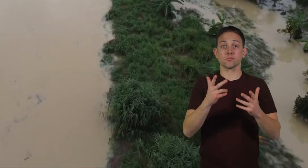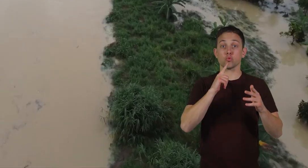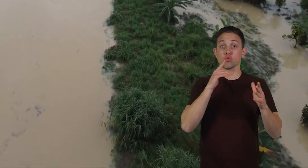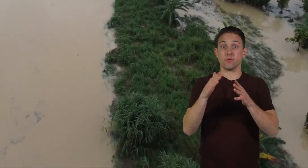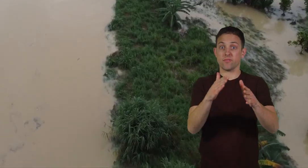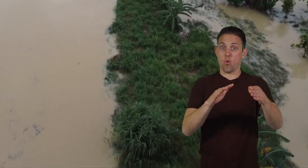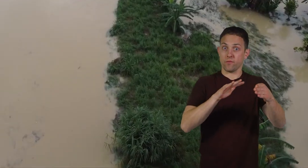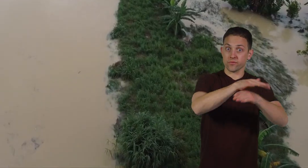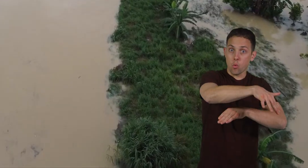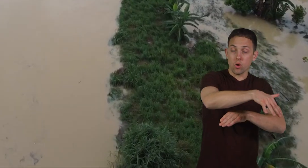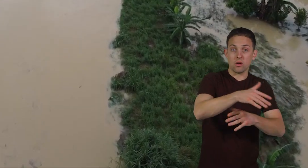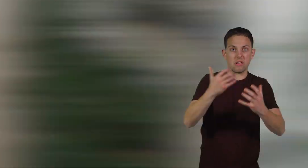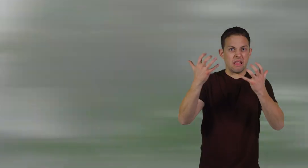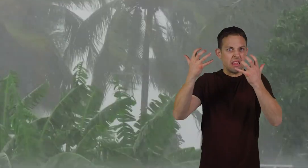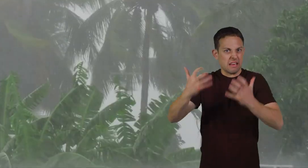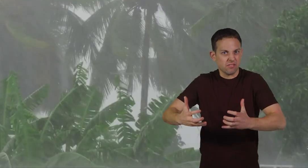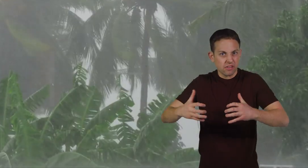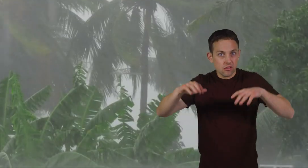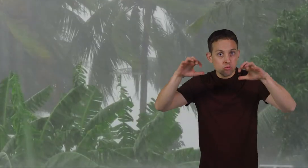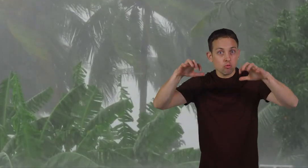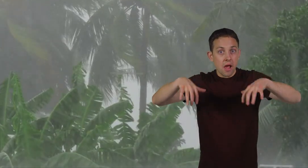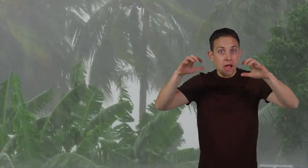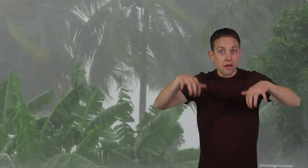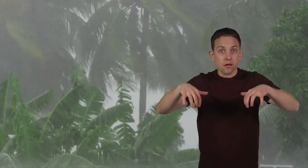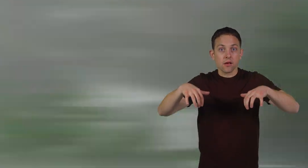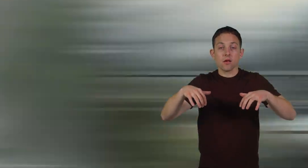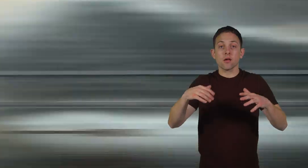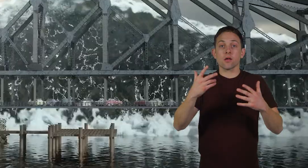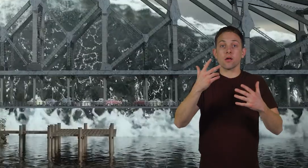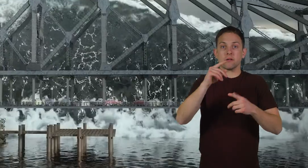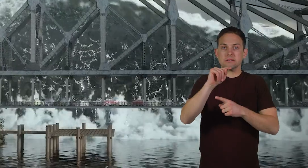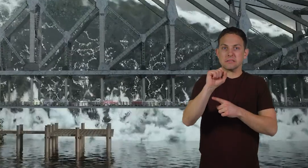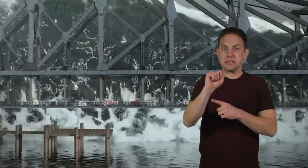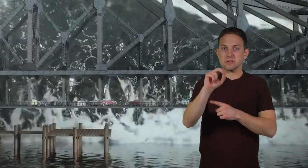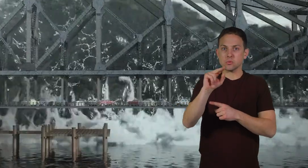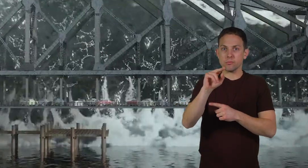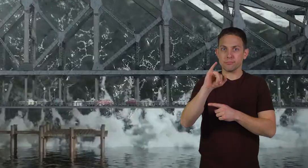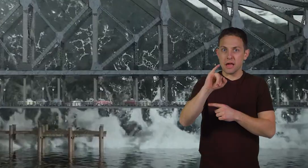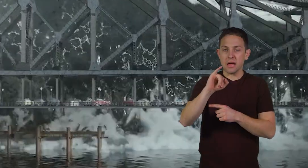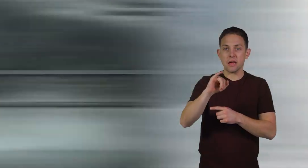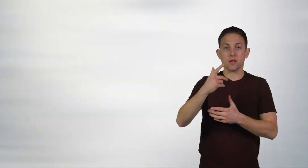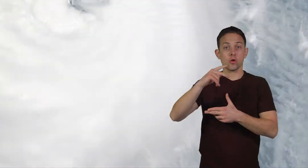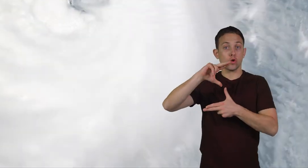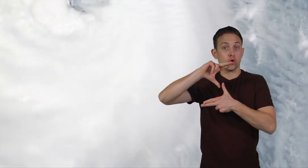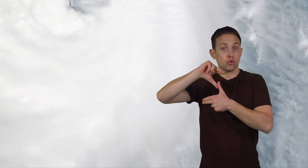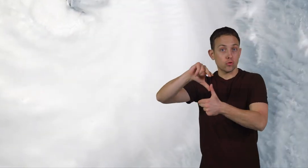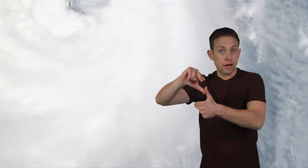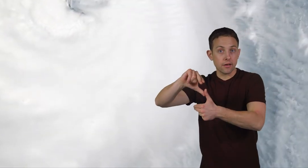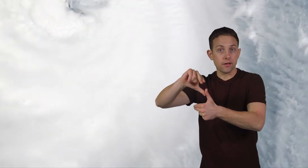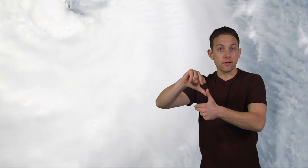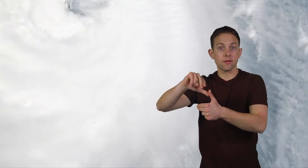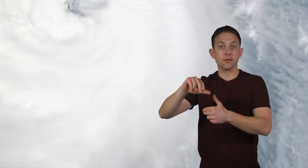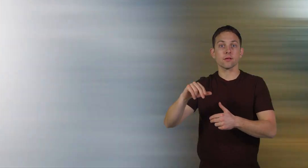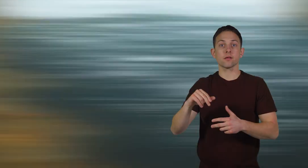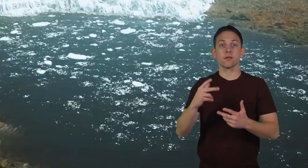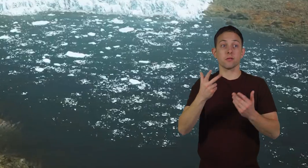overflow, heavy rains, tsunamis, hurricanes, melting